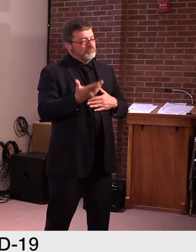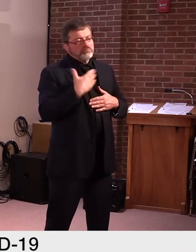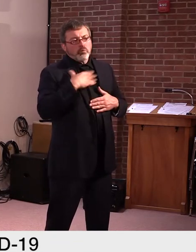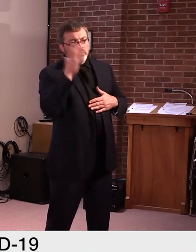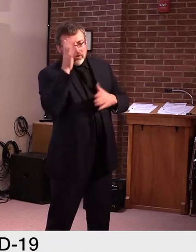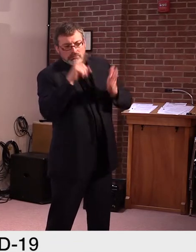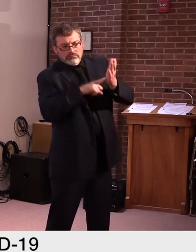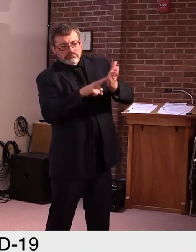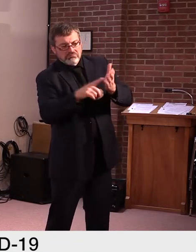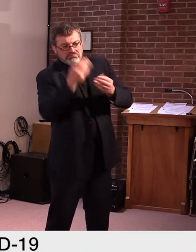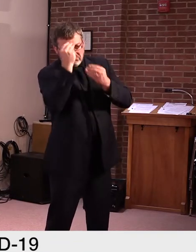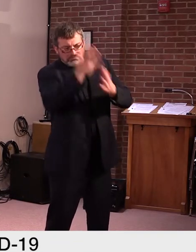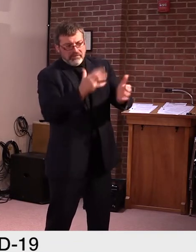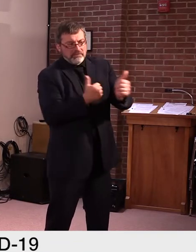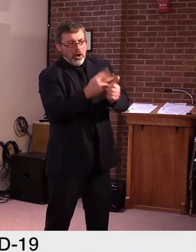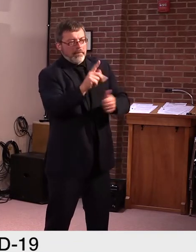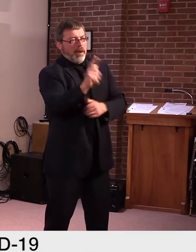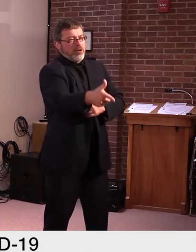Thank you very much.